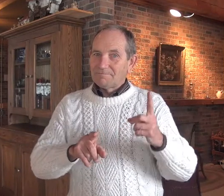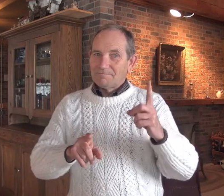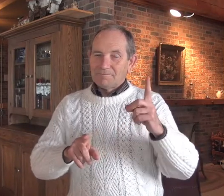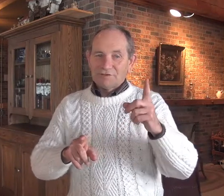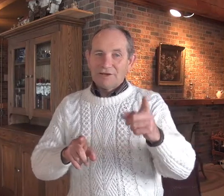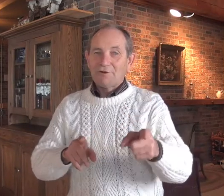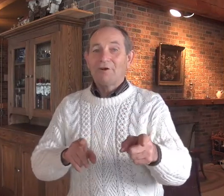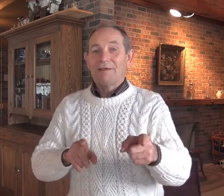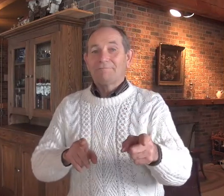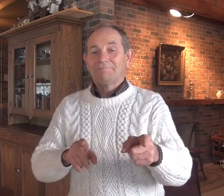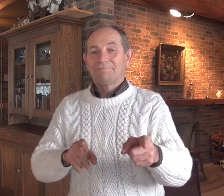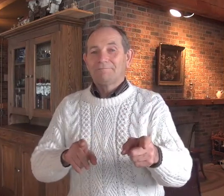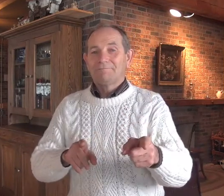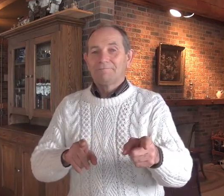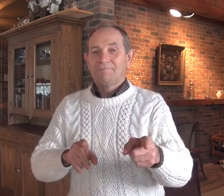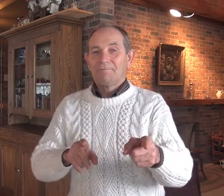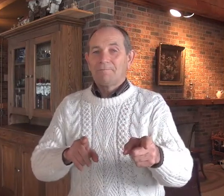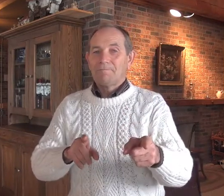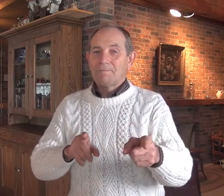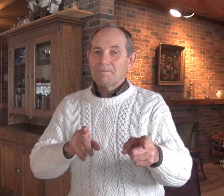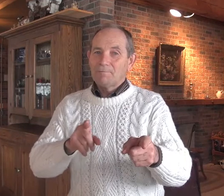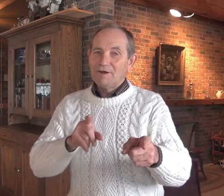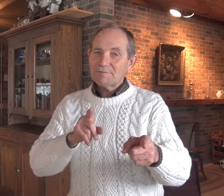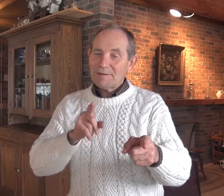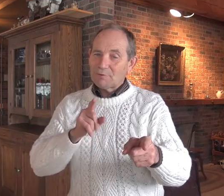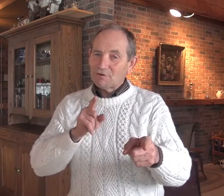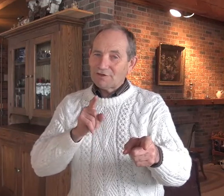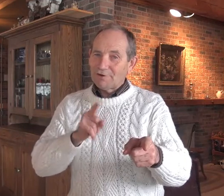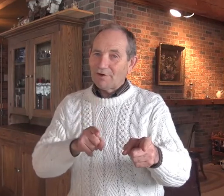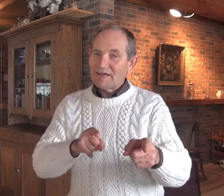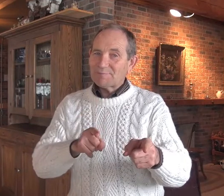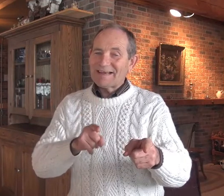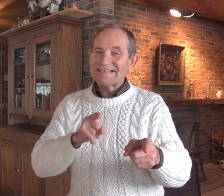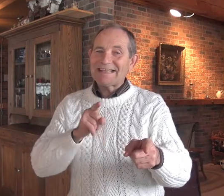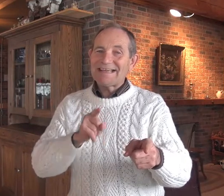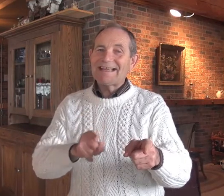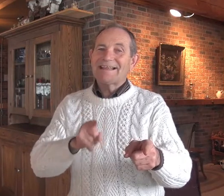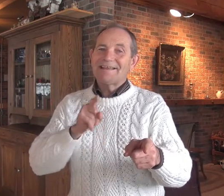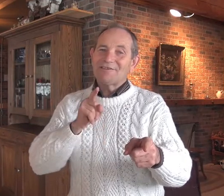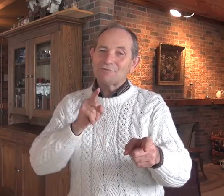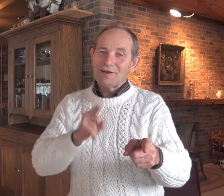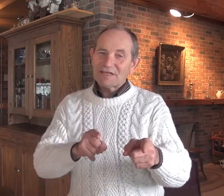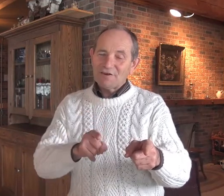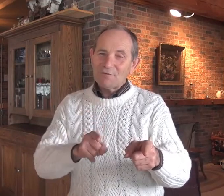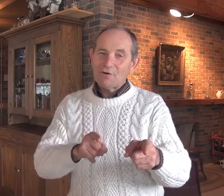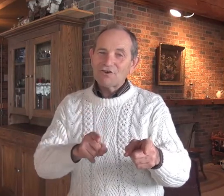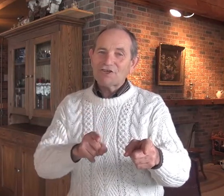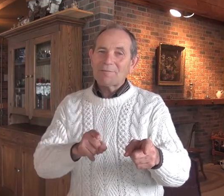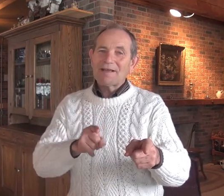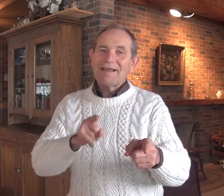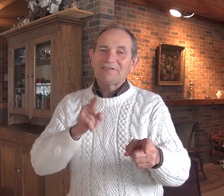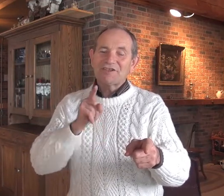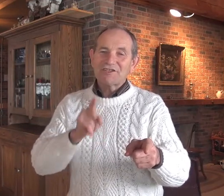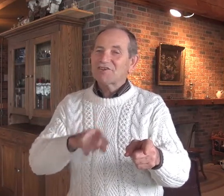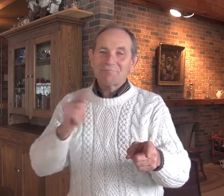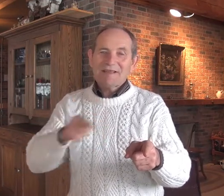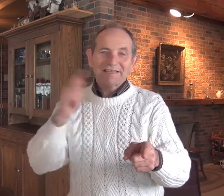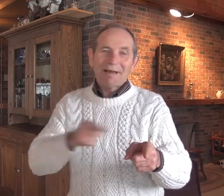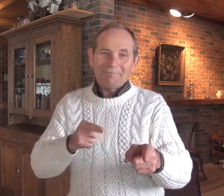Start early. The reason people don't start early is because they get the transfer of ownership and succession mixed up.